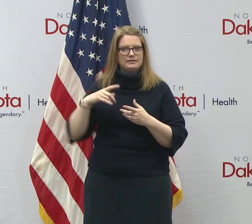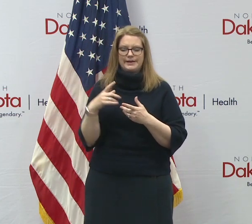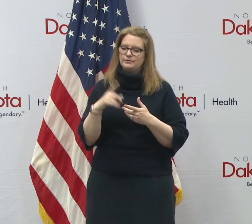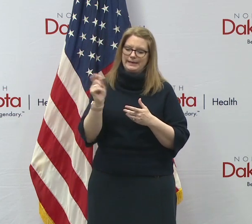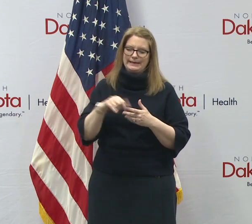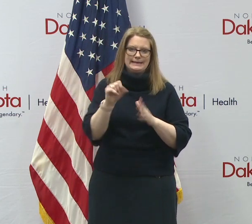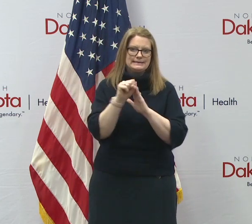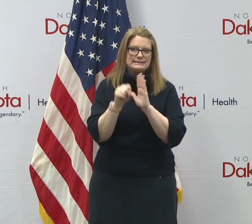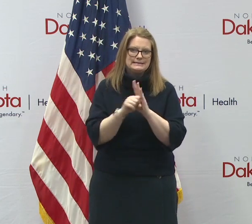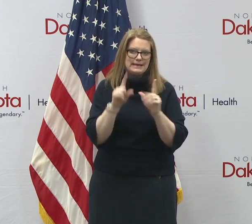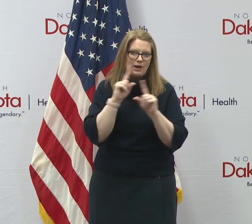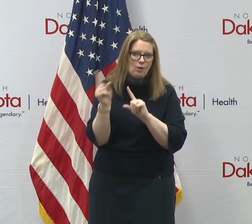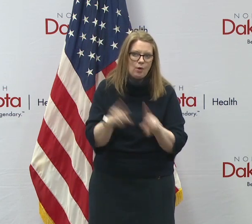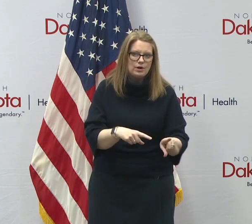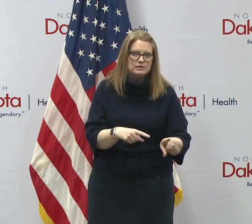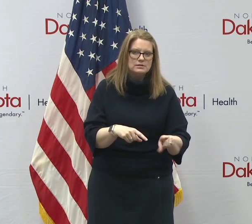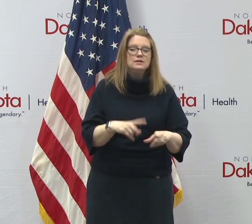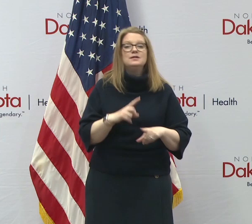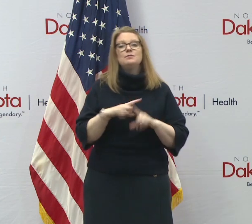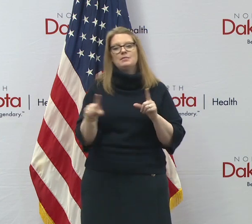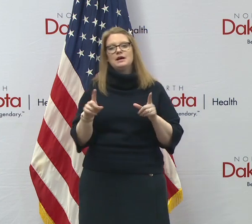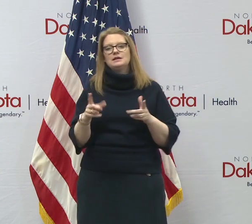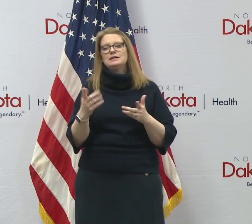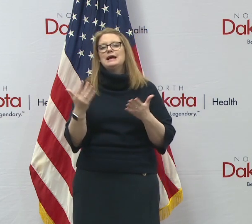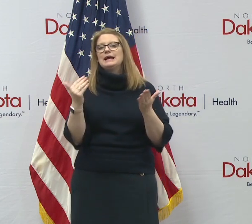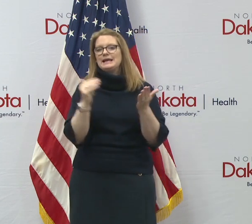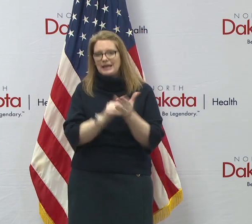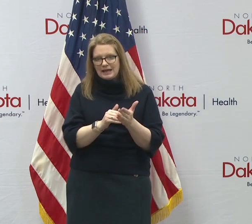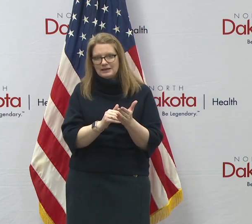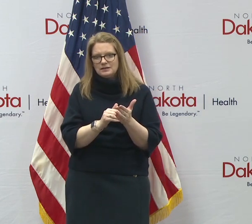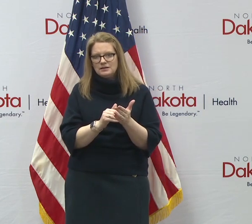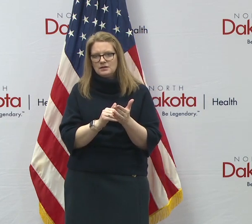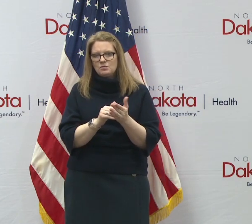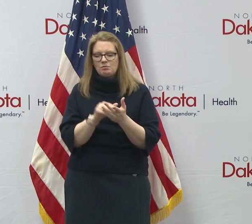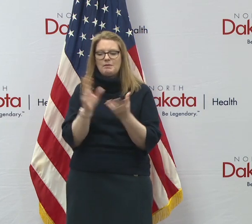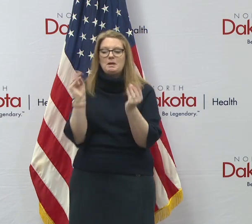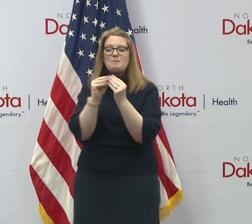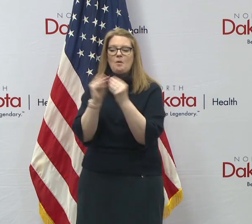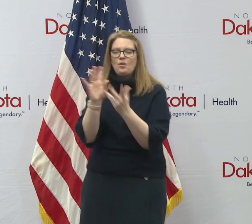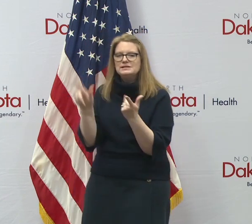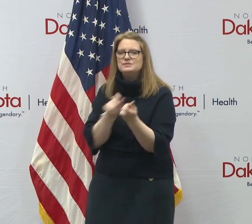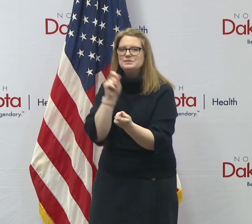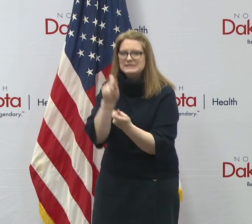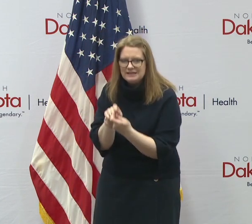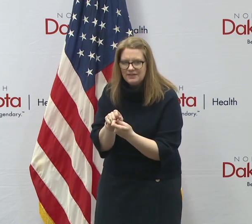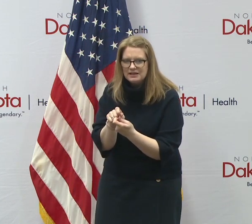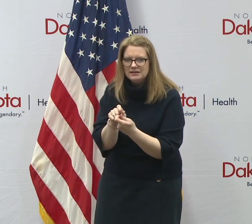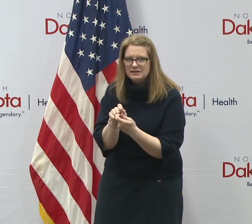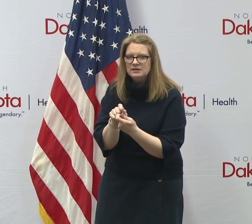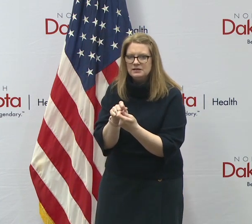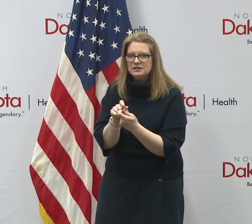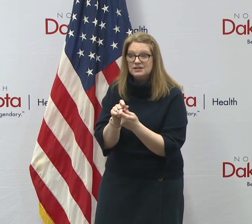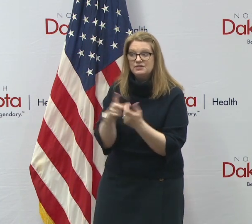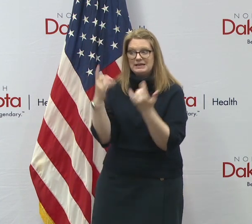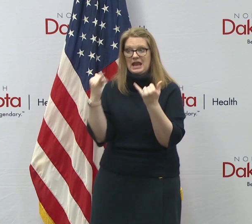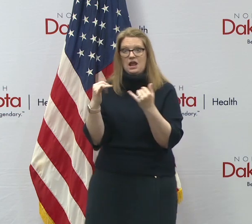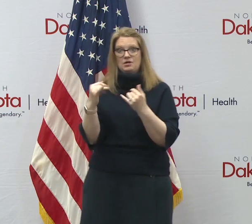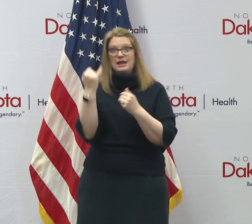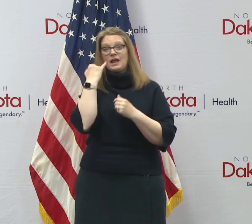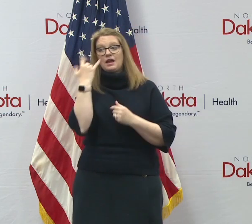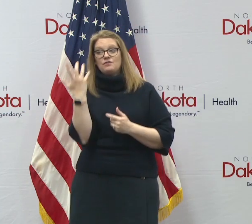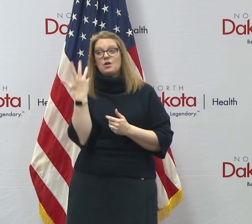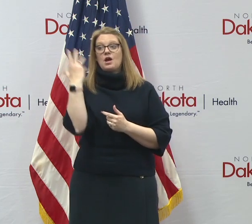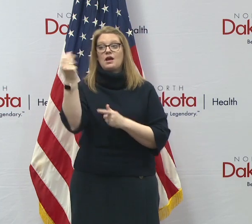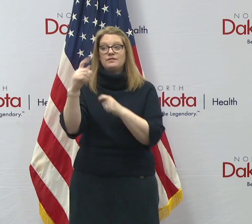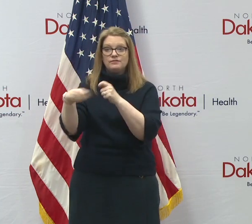that's always a tool, but we'd love to do again, use the rifle, not the shotgun. So as we've said, even right now for people that are out there, if there's